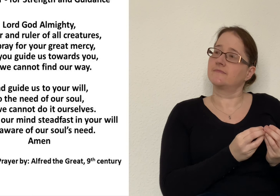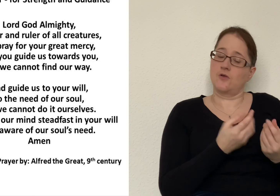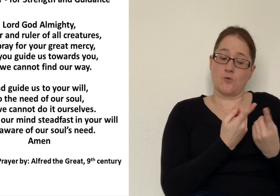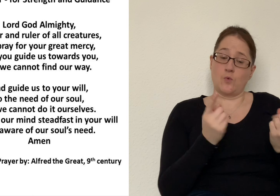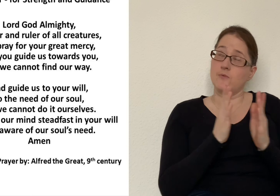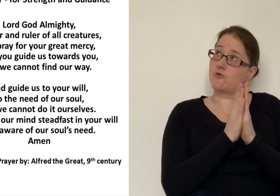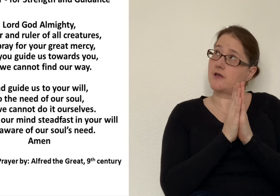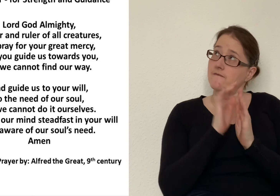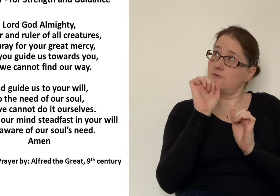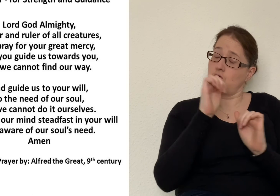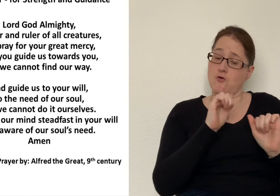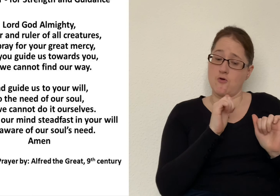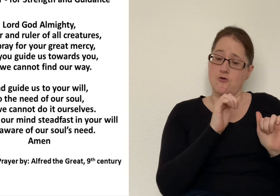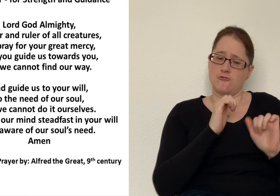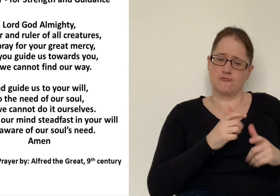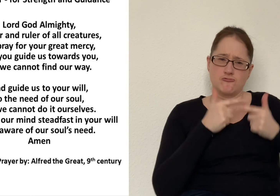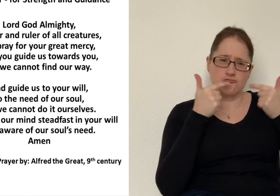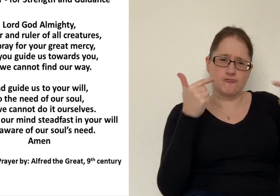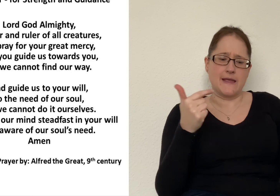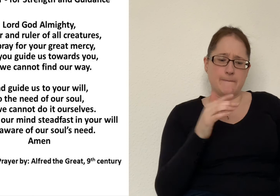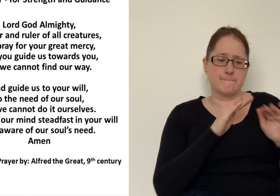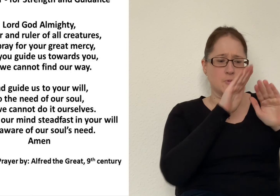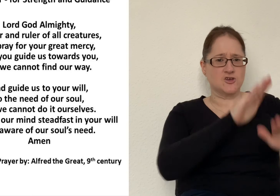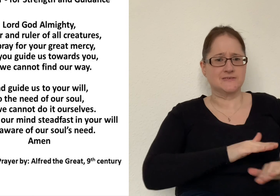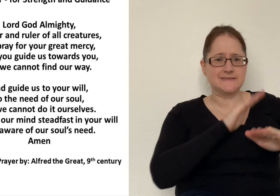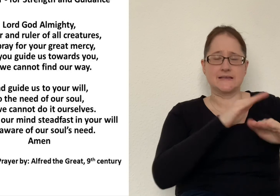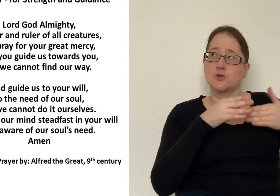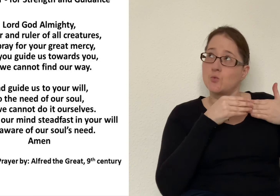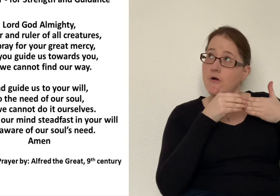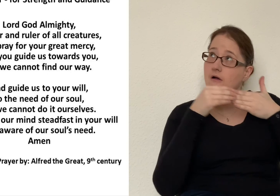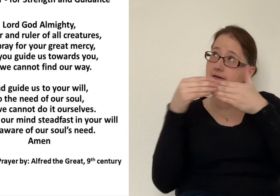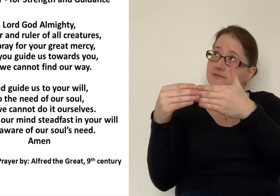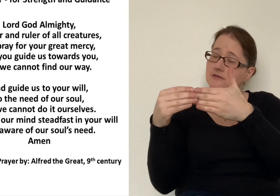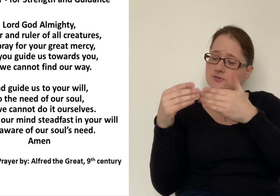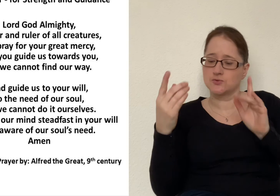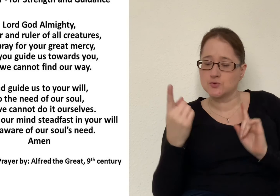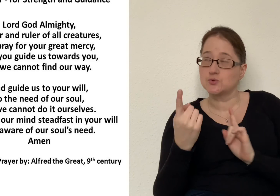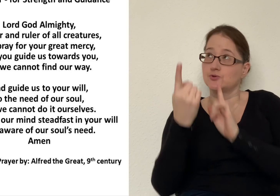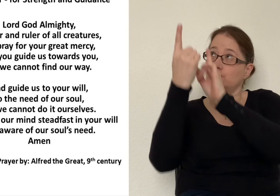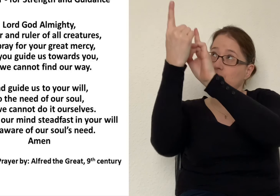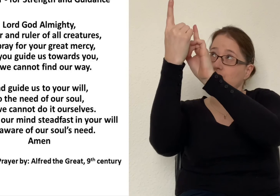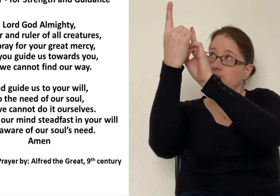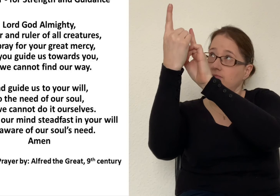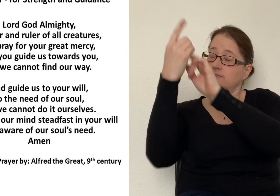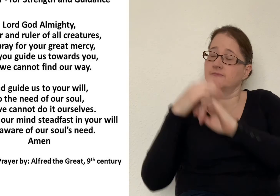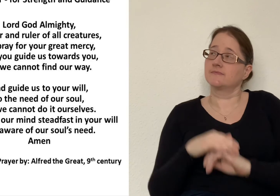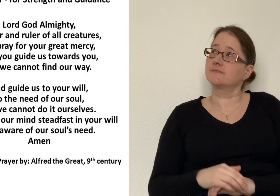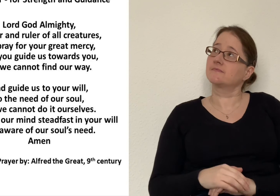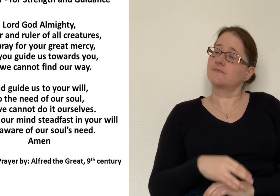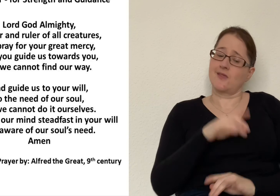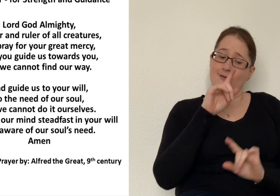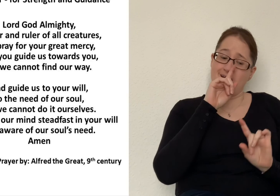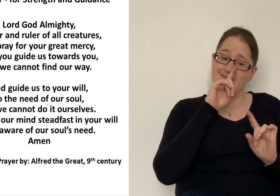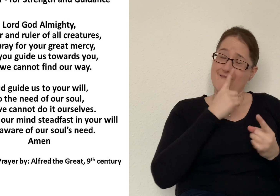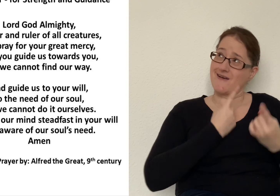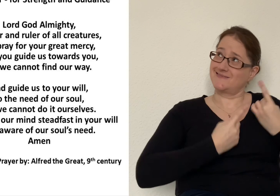for your great mercy that you guide us toward you for we cannot find our way